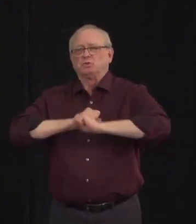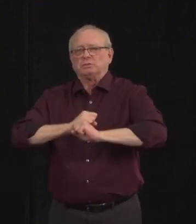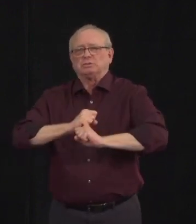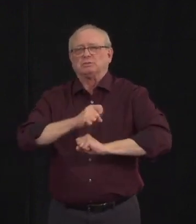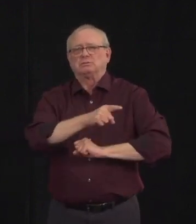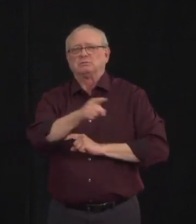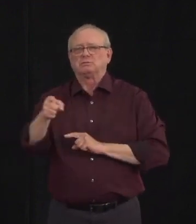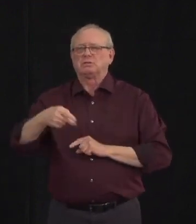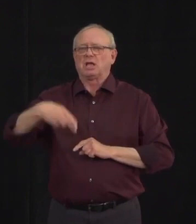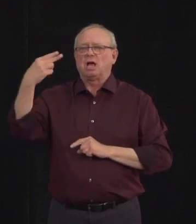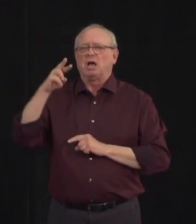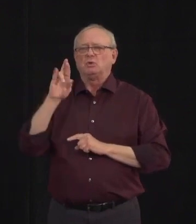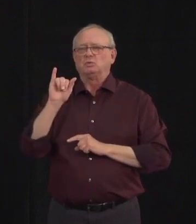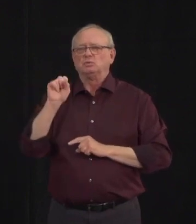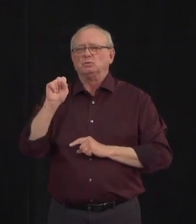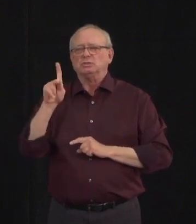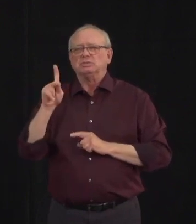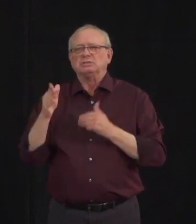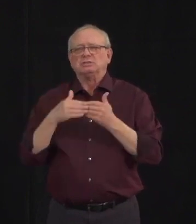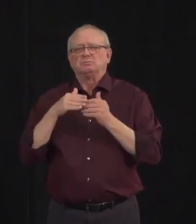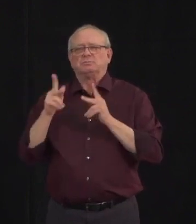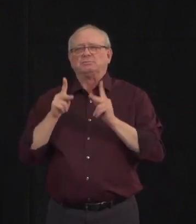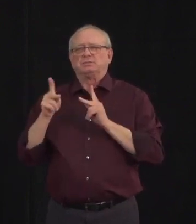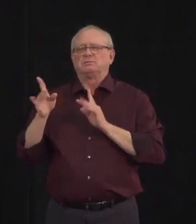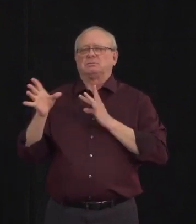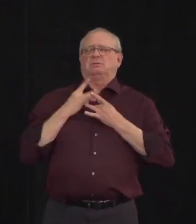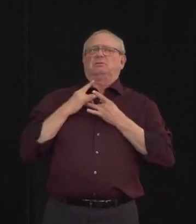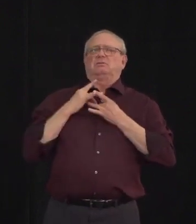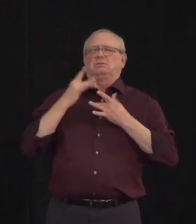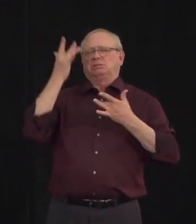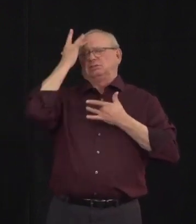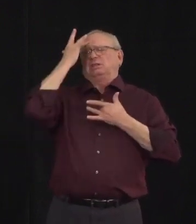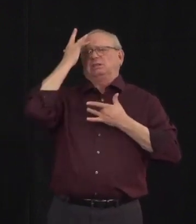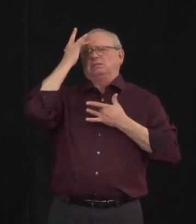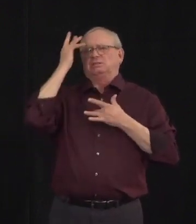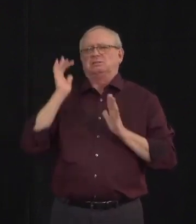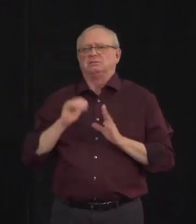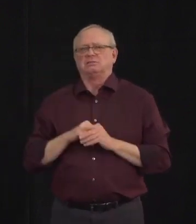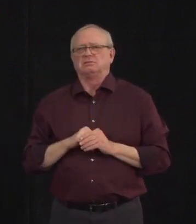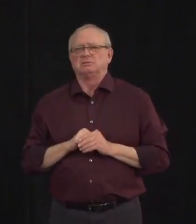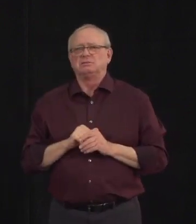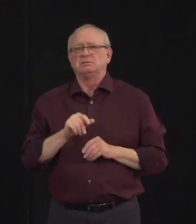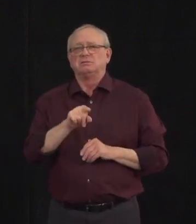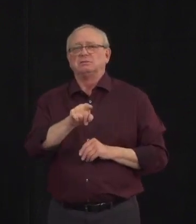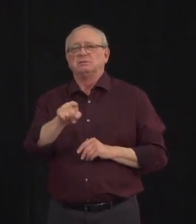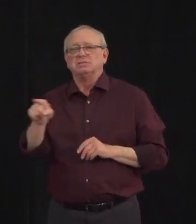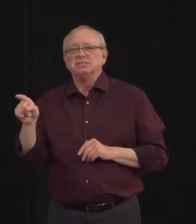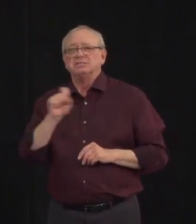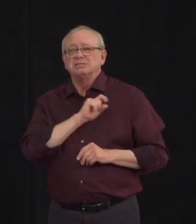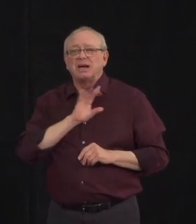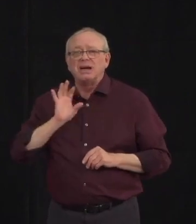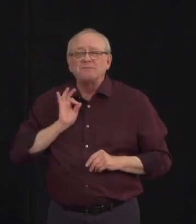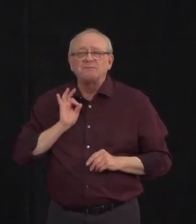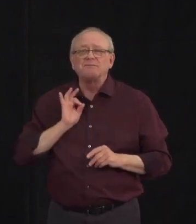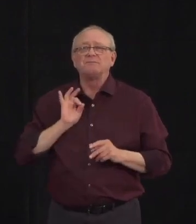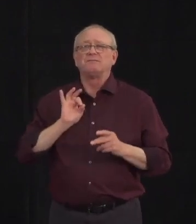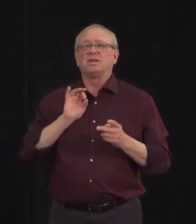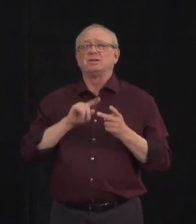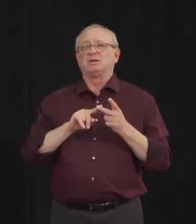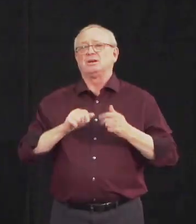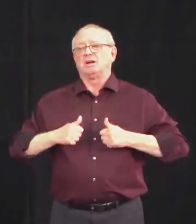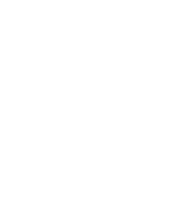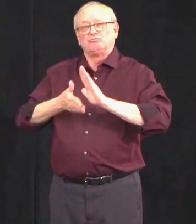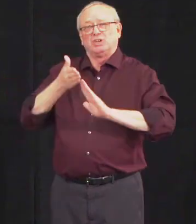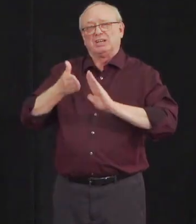toll that COVID has taken on staff and residents at these facilities and their families. And our government is committed to doing